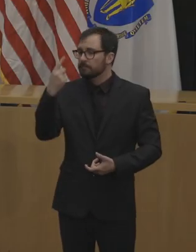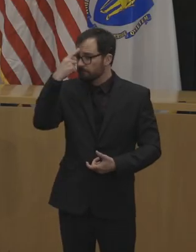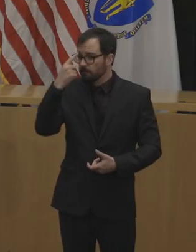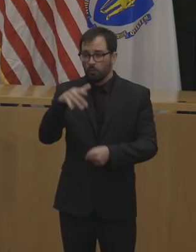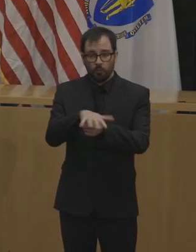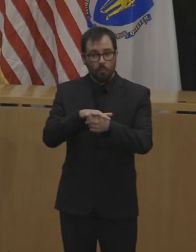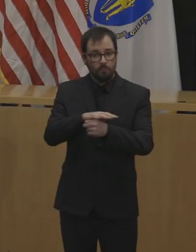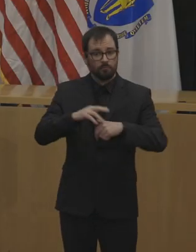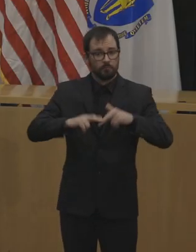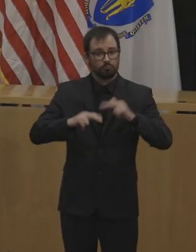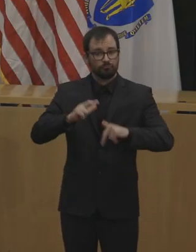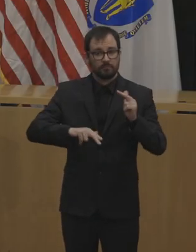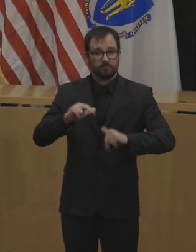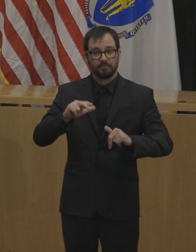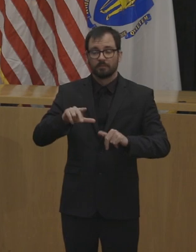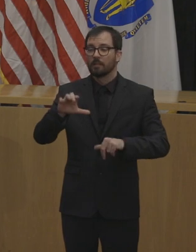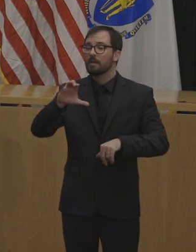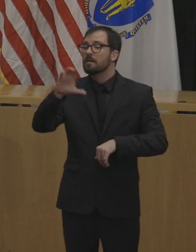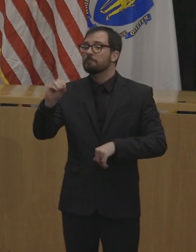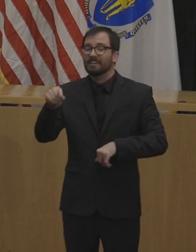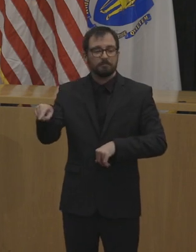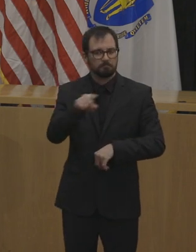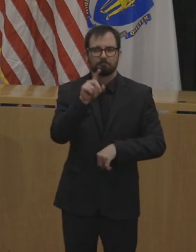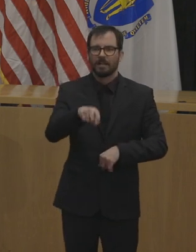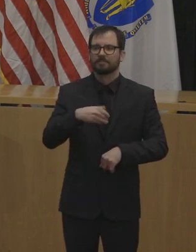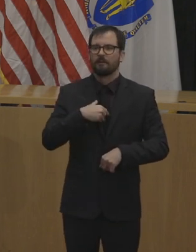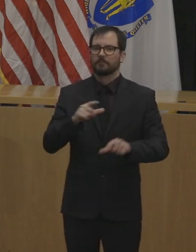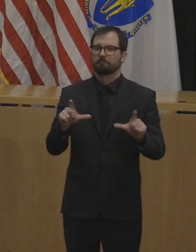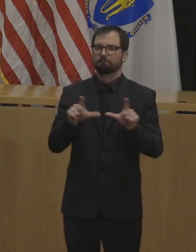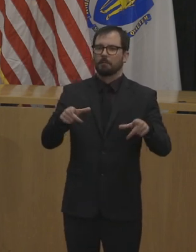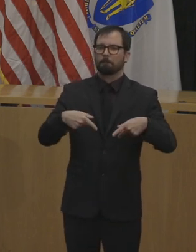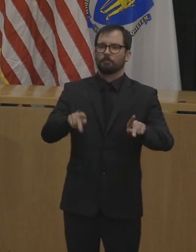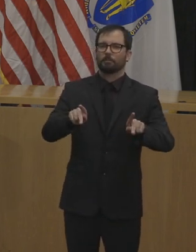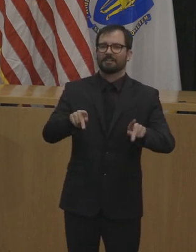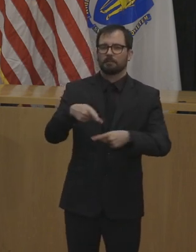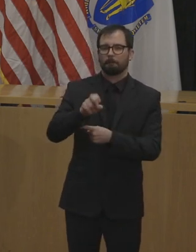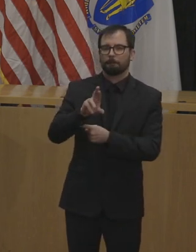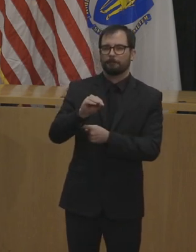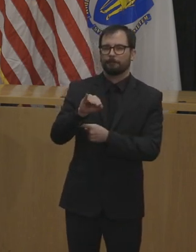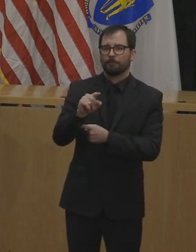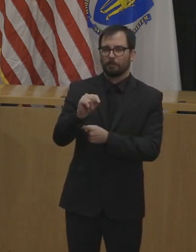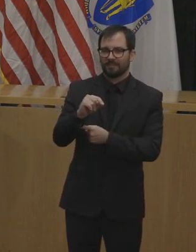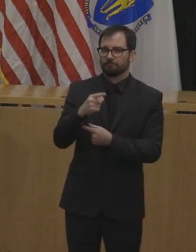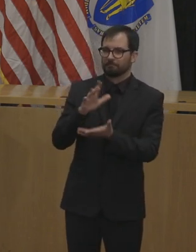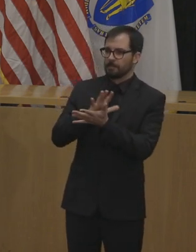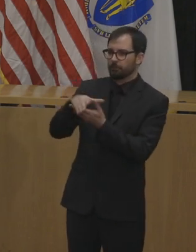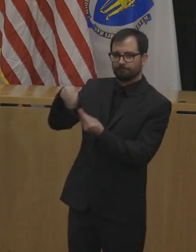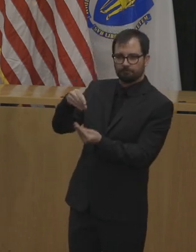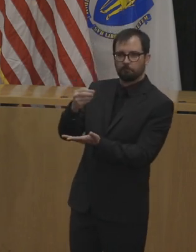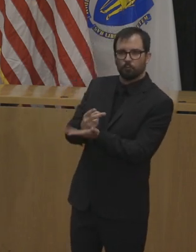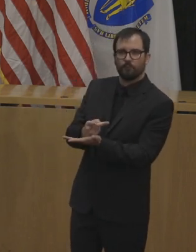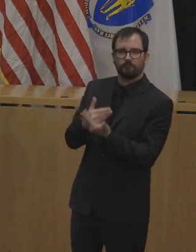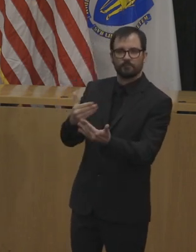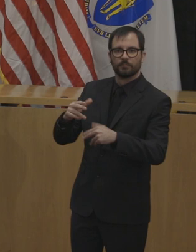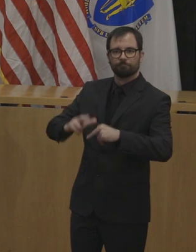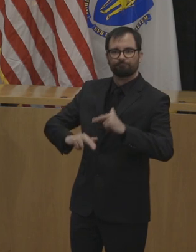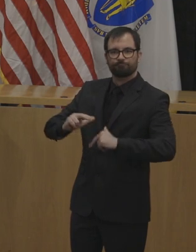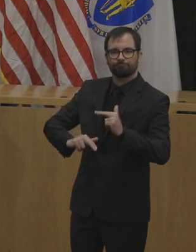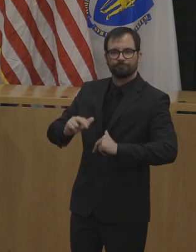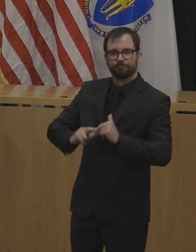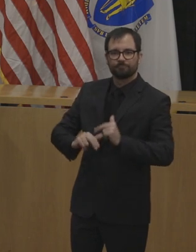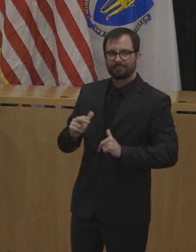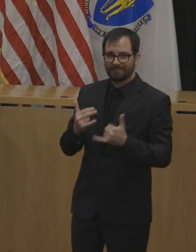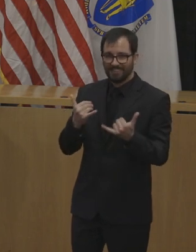pending before boards. These boards can't assemble and hold herrings. So we want to make sure that working with